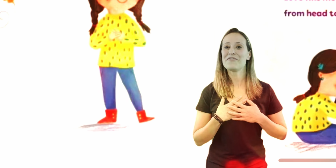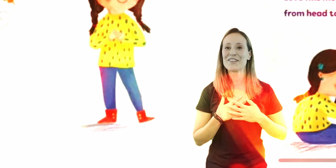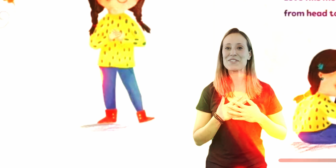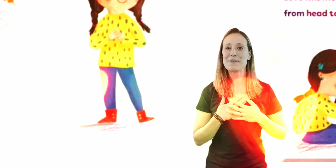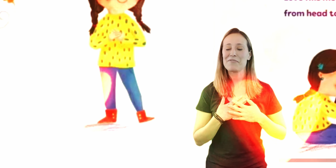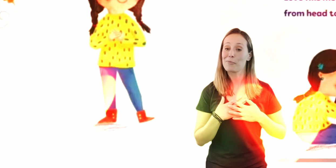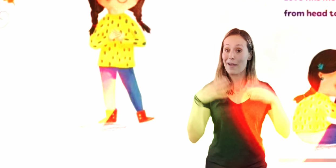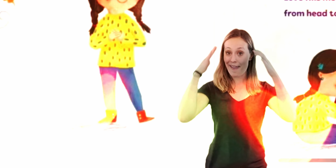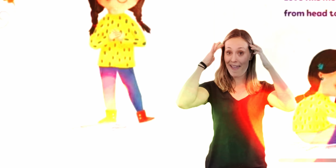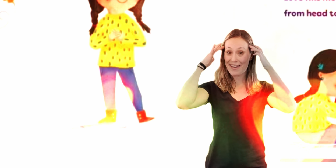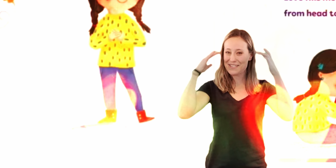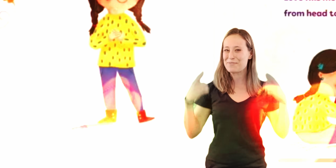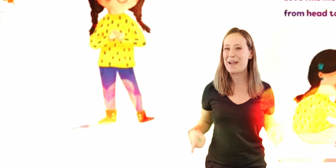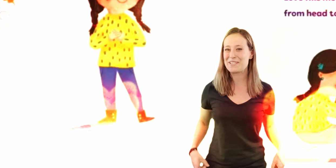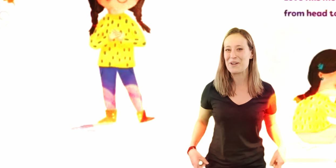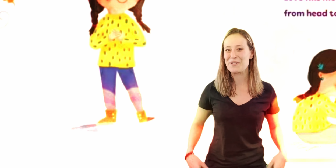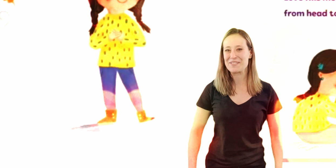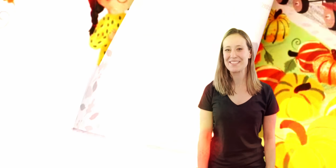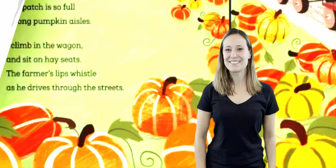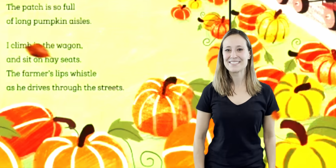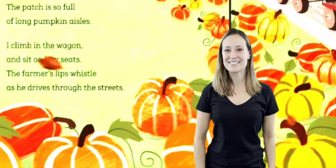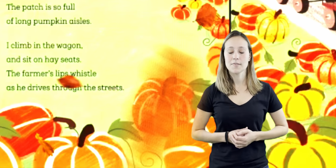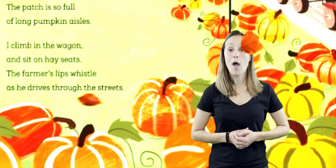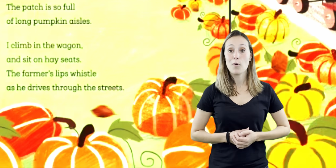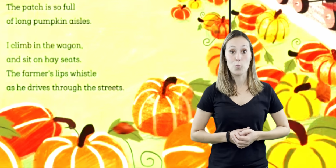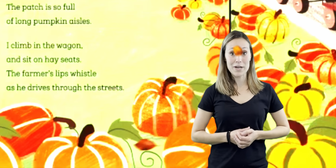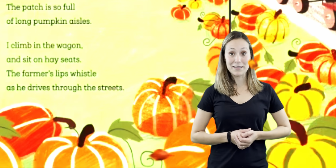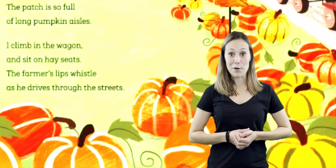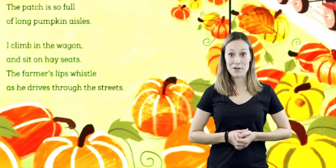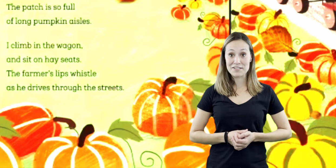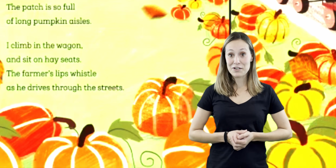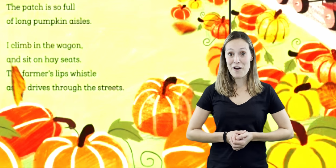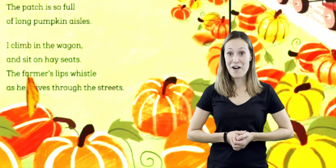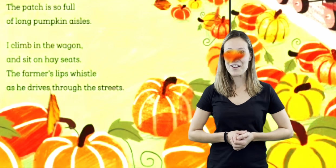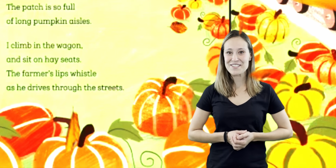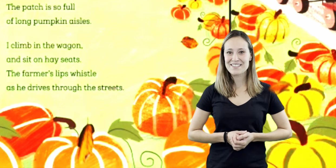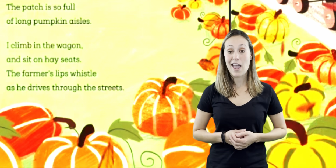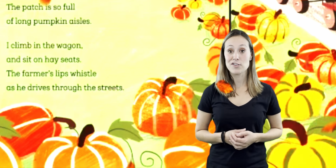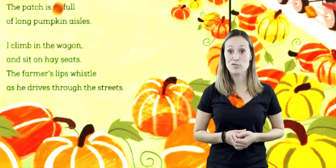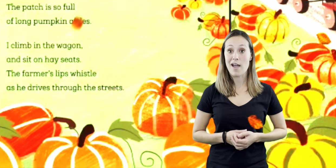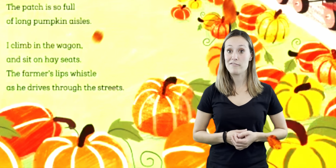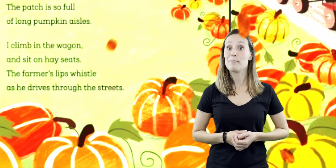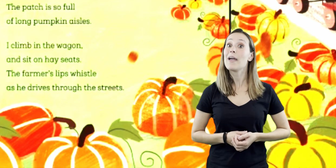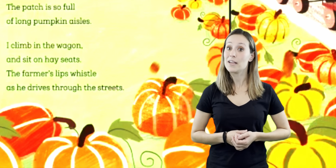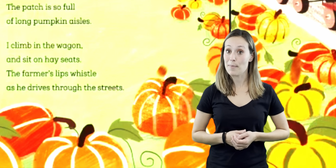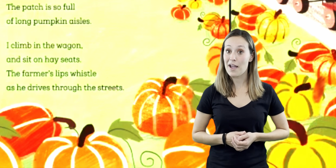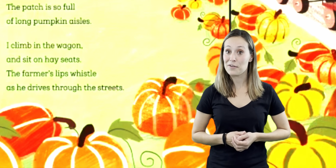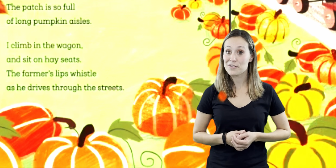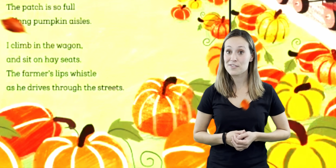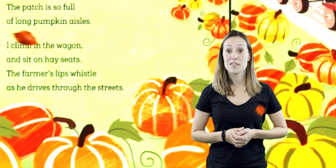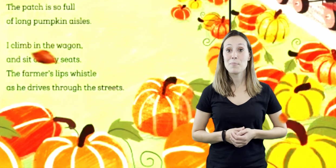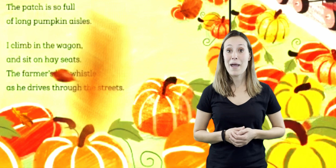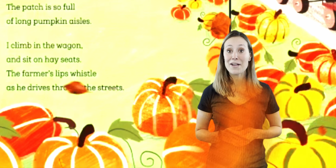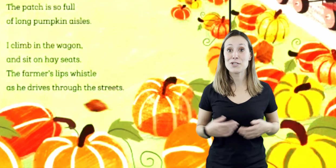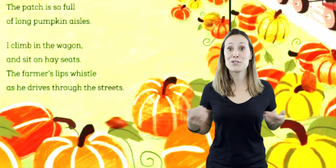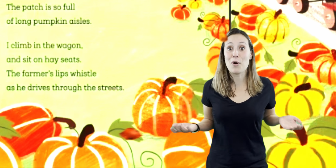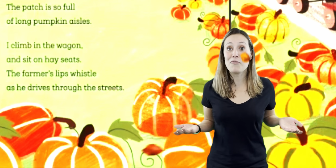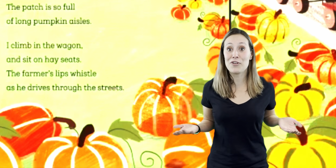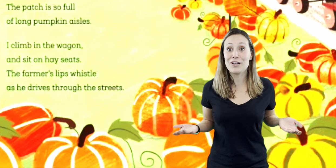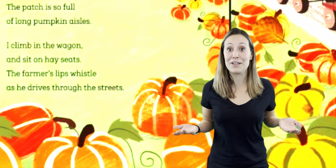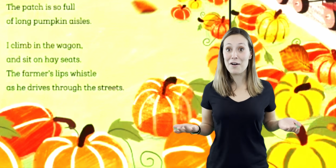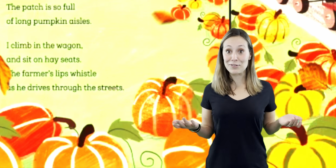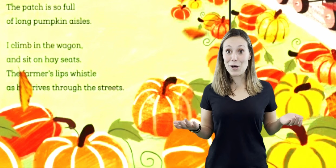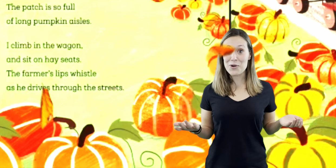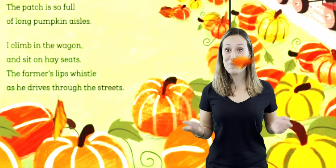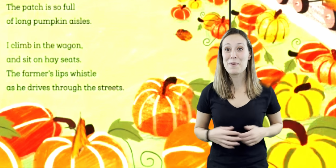Love fills me from my head to my toes. We load into cars and drive many miles. The patch is